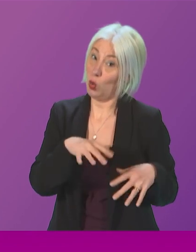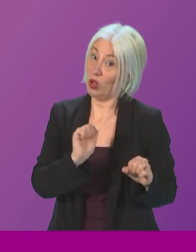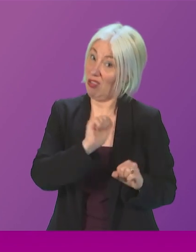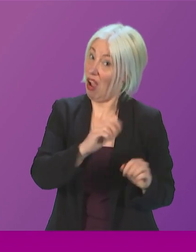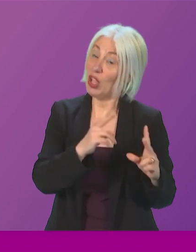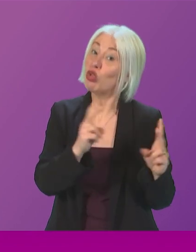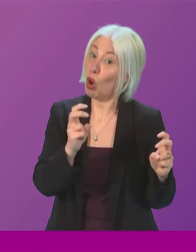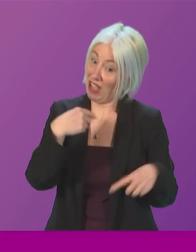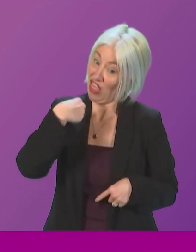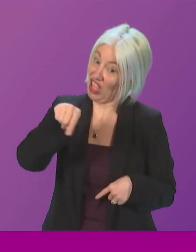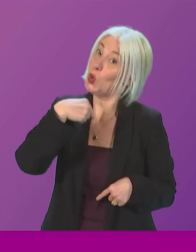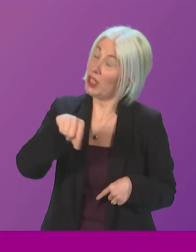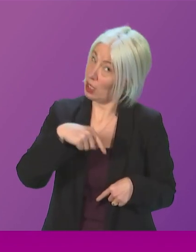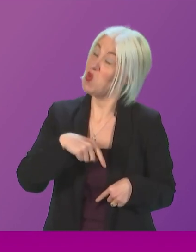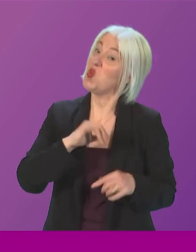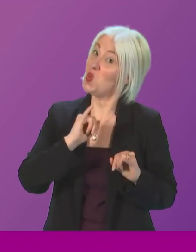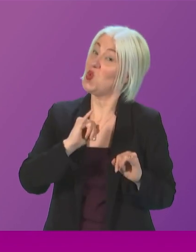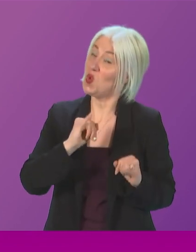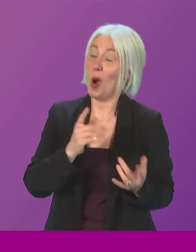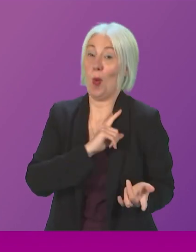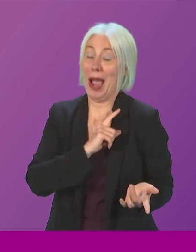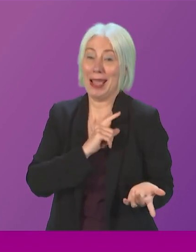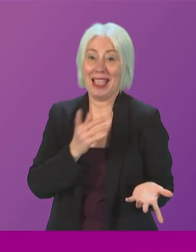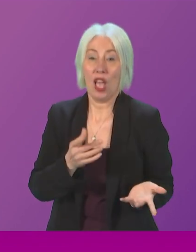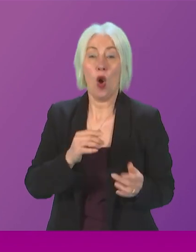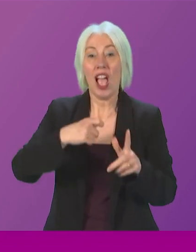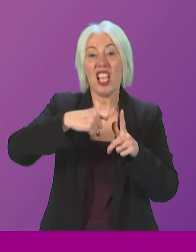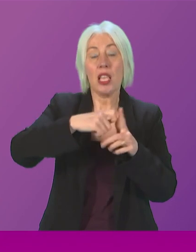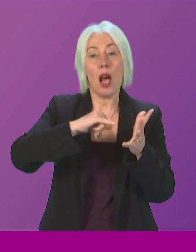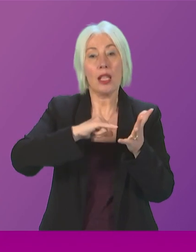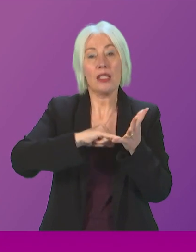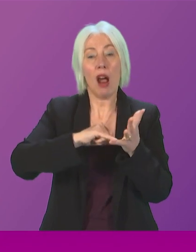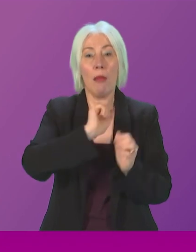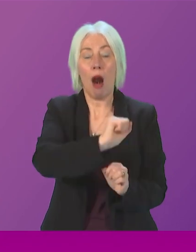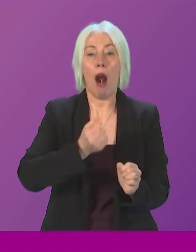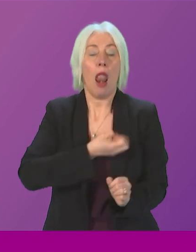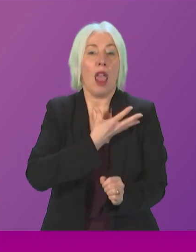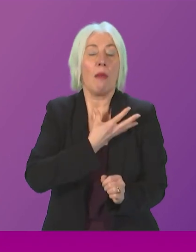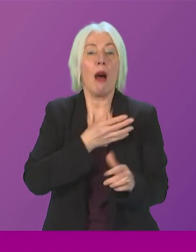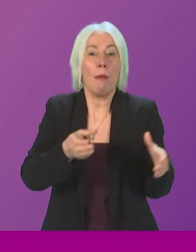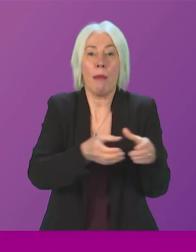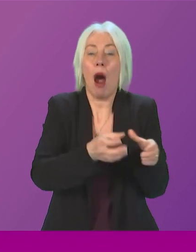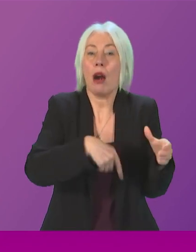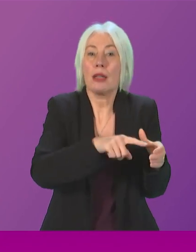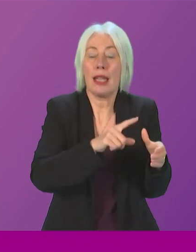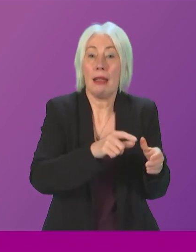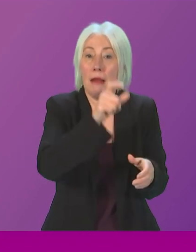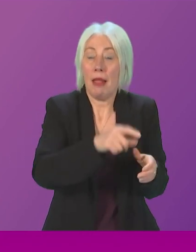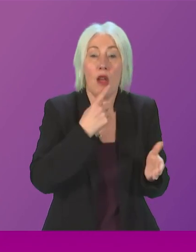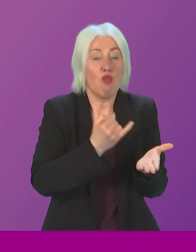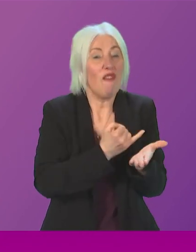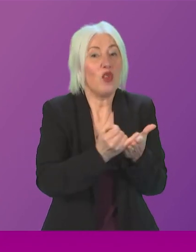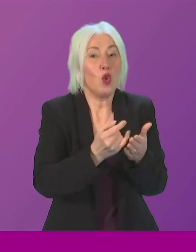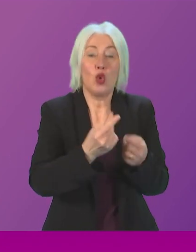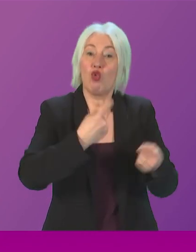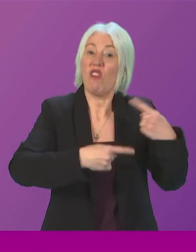of this week, of all weeks, because what we have with Keir Starmer's Labour Party is somebody who's refused to reverse